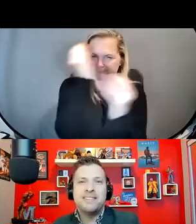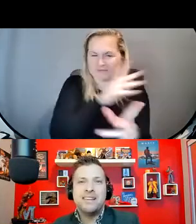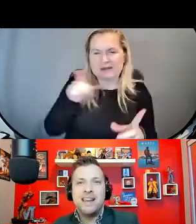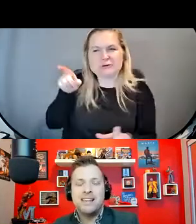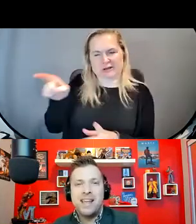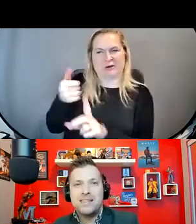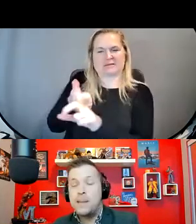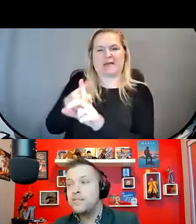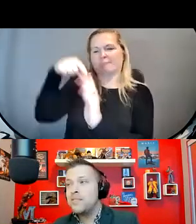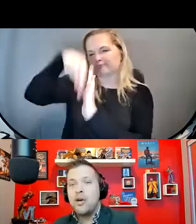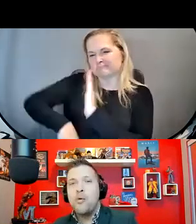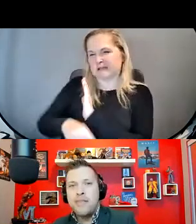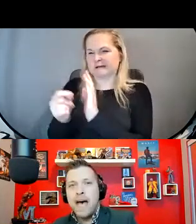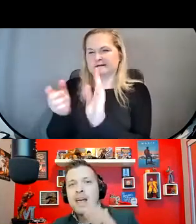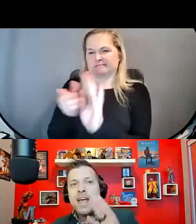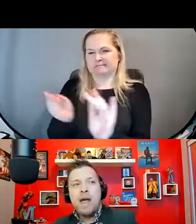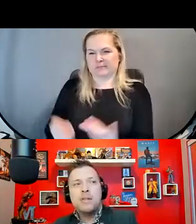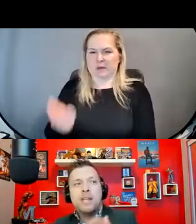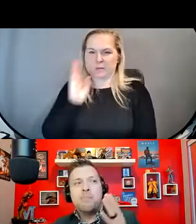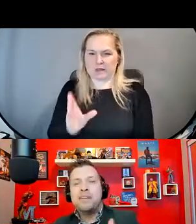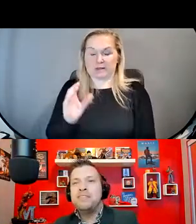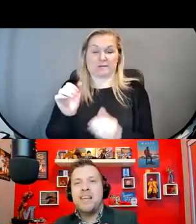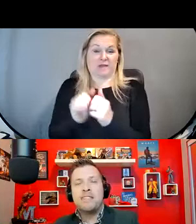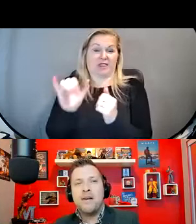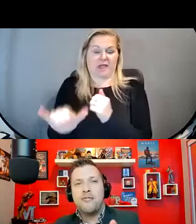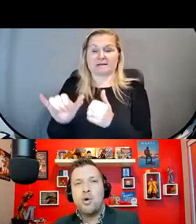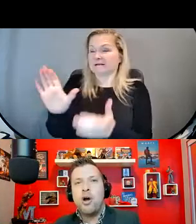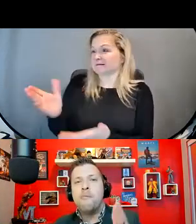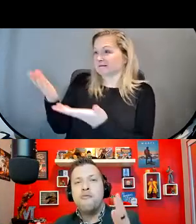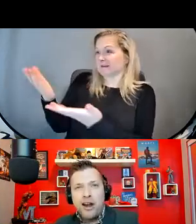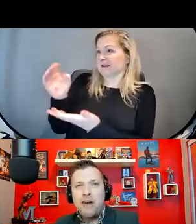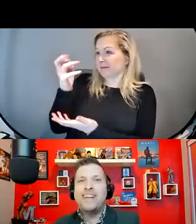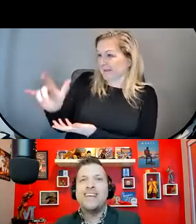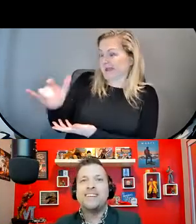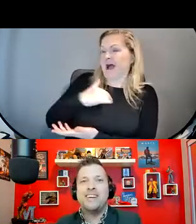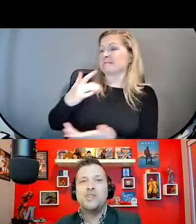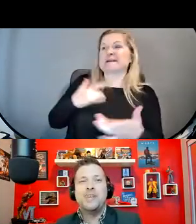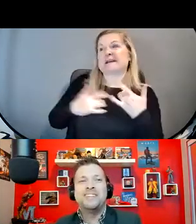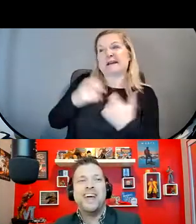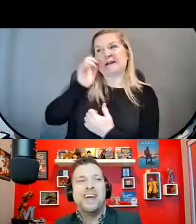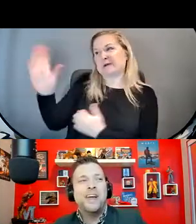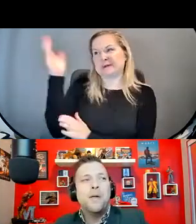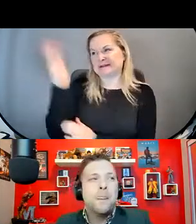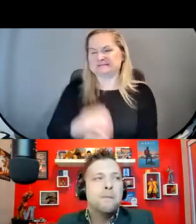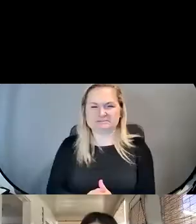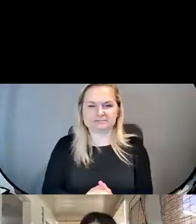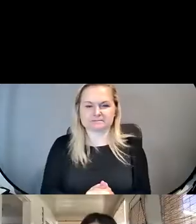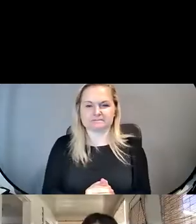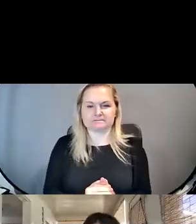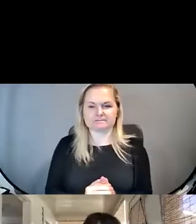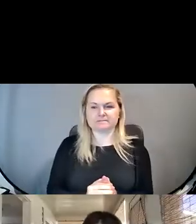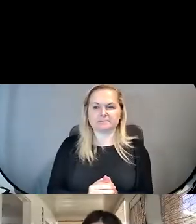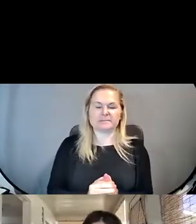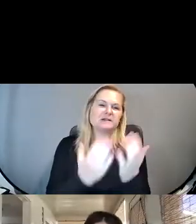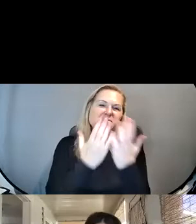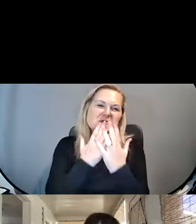ties into today's themes. So with that, Emily, please take the floor. I'm very excited to hear you speak today. Oh,